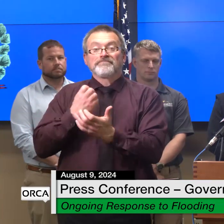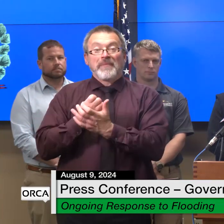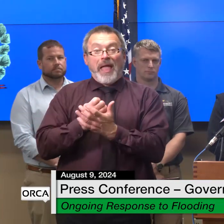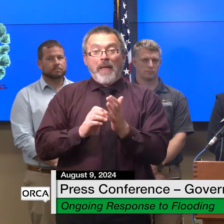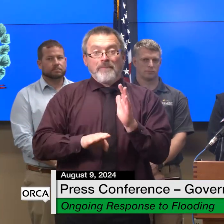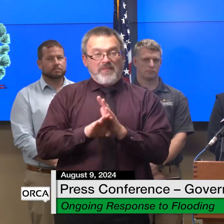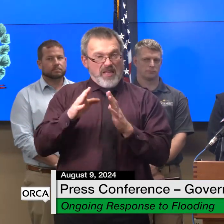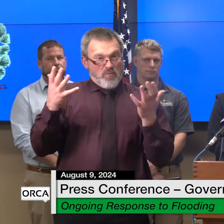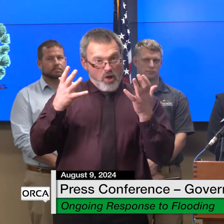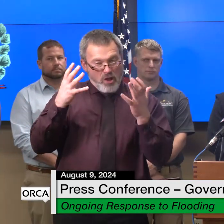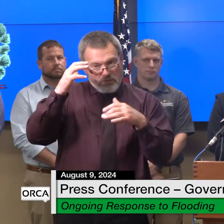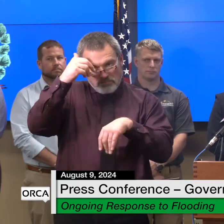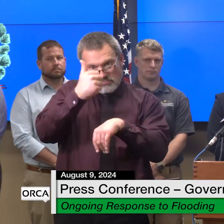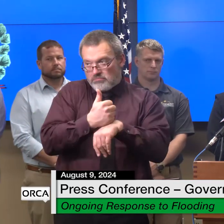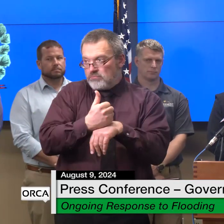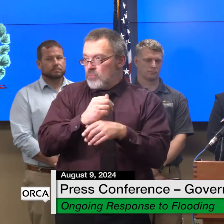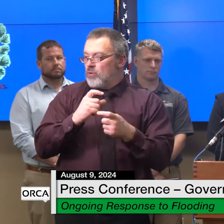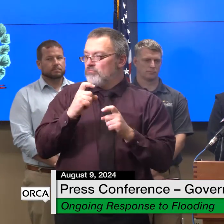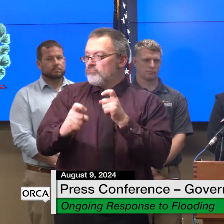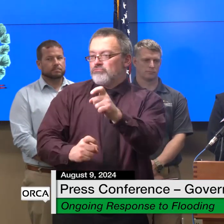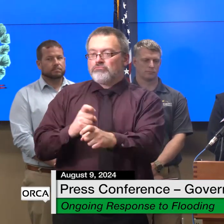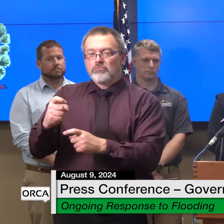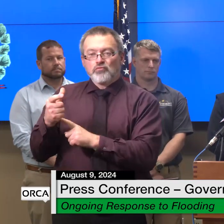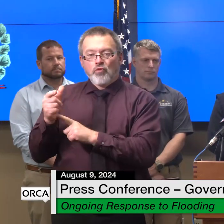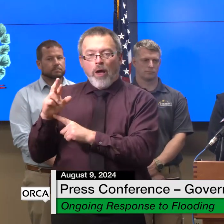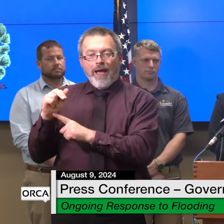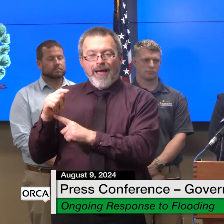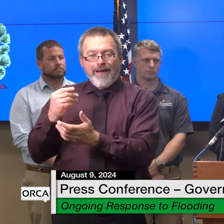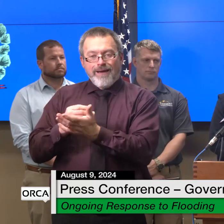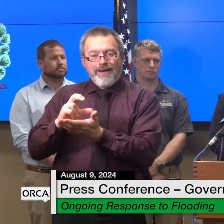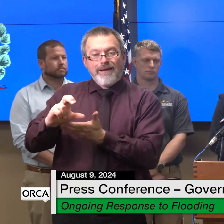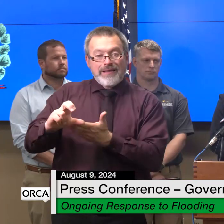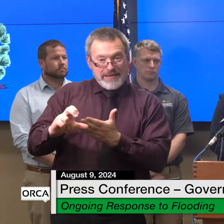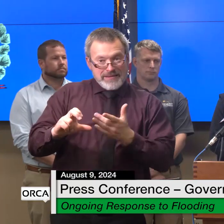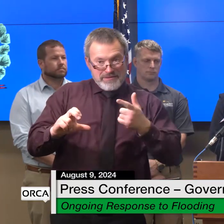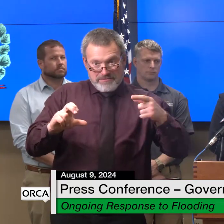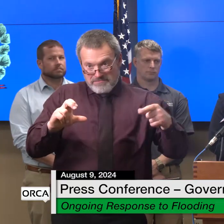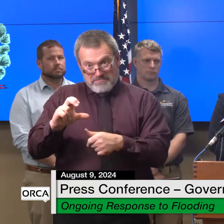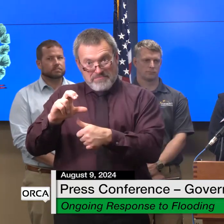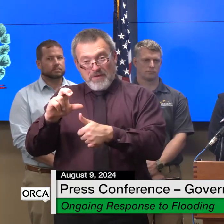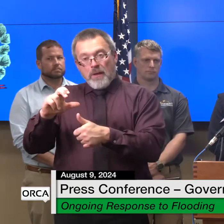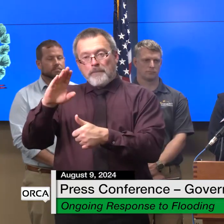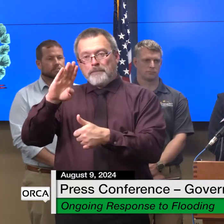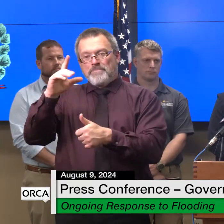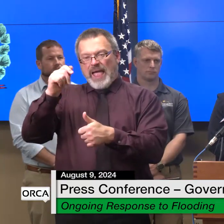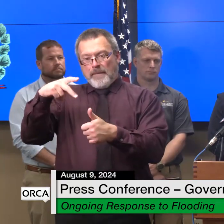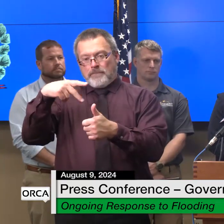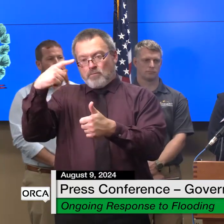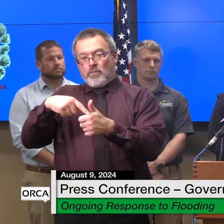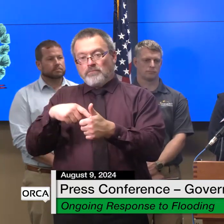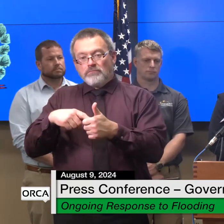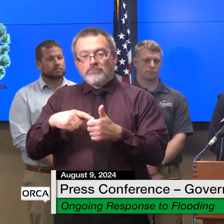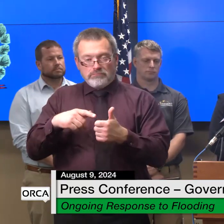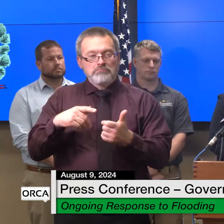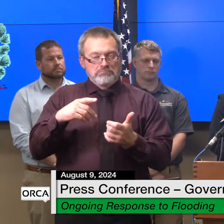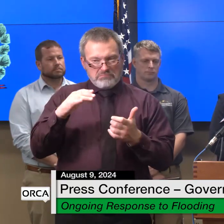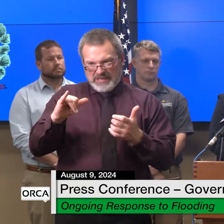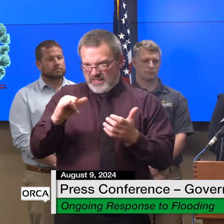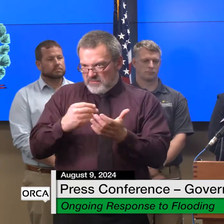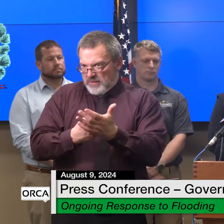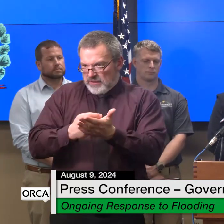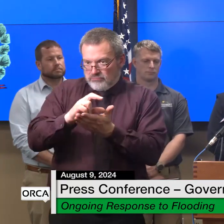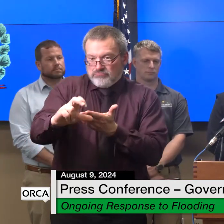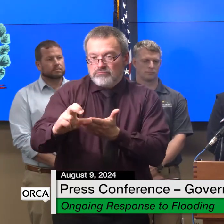by the business emergency gap assistance program or what we call b gap to refresh your memory